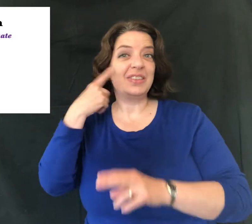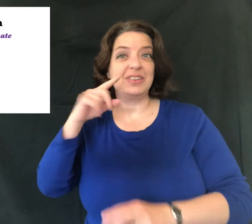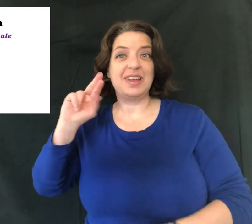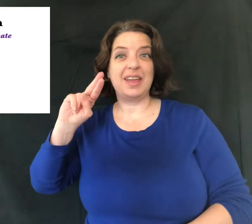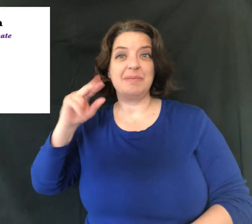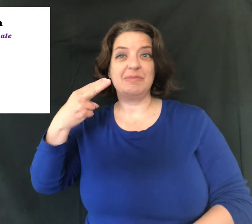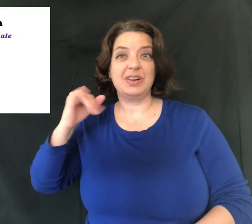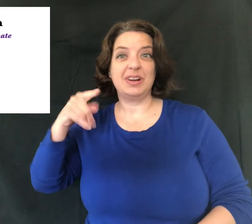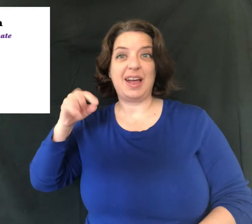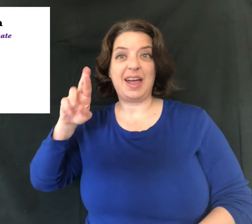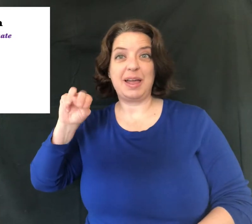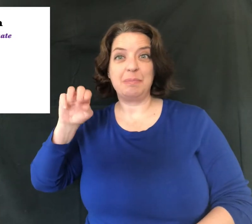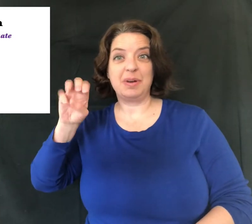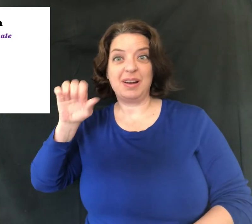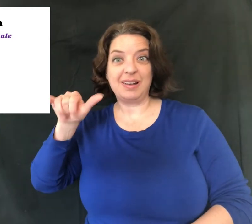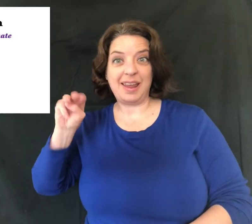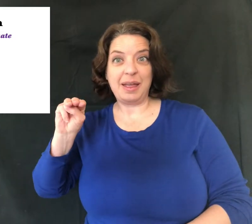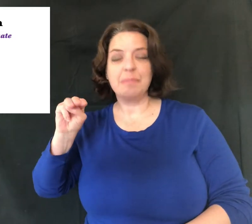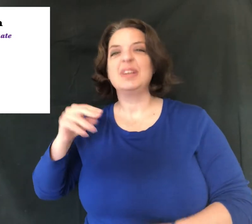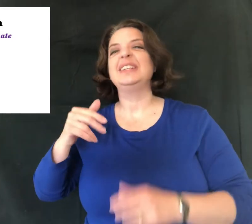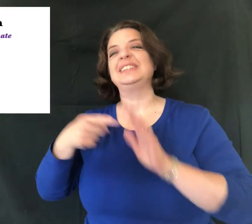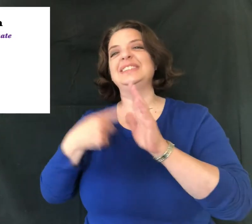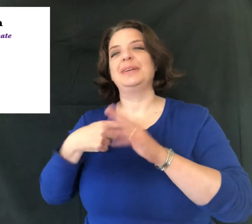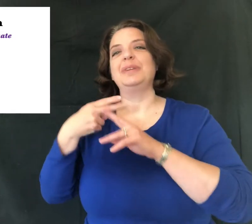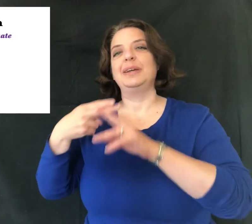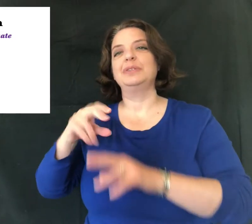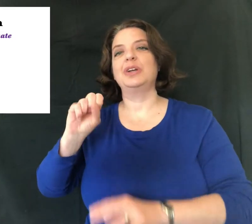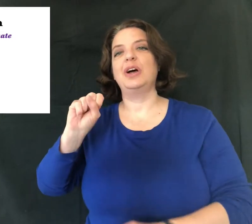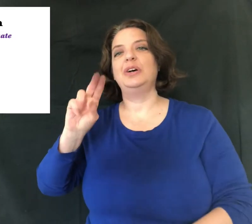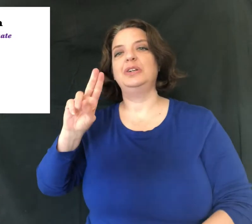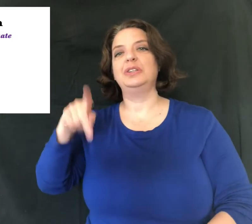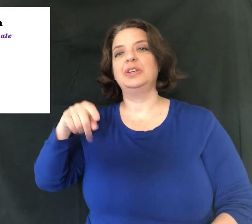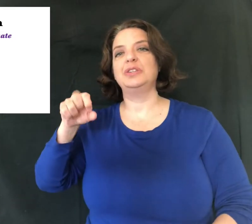Another name for hypernym is a superordinate.